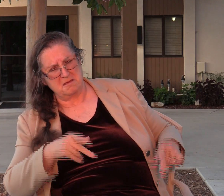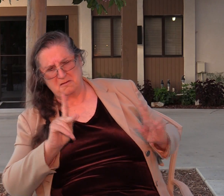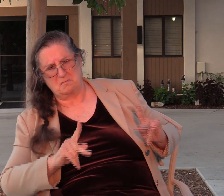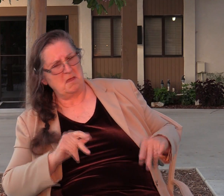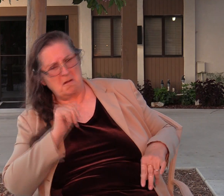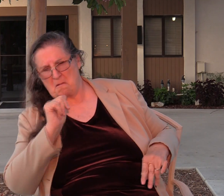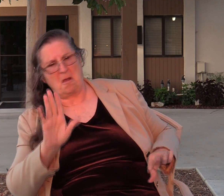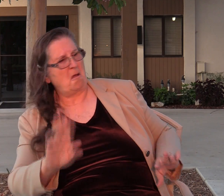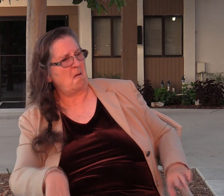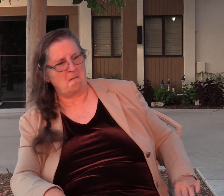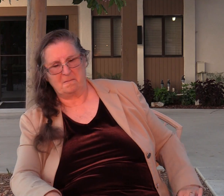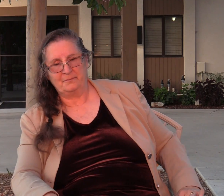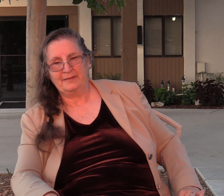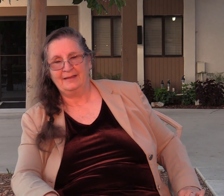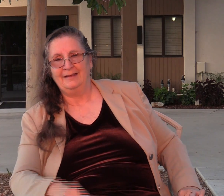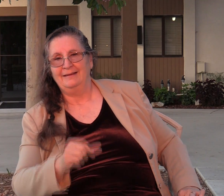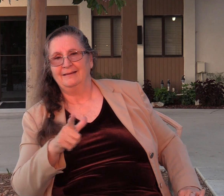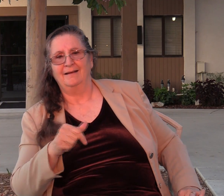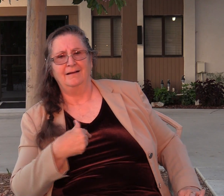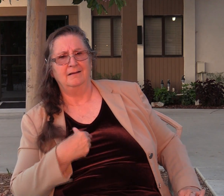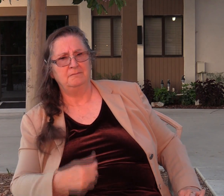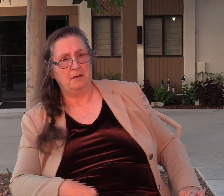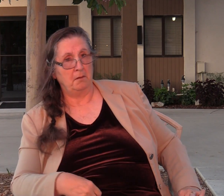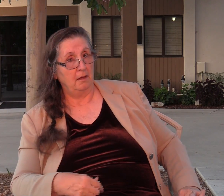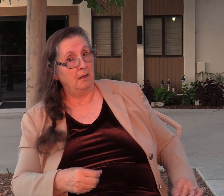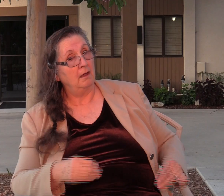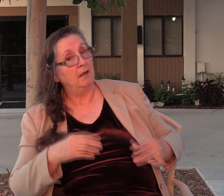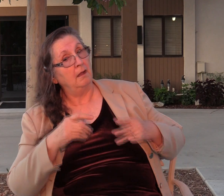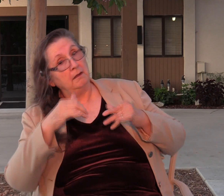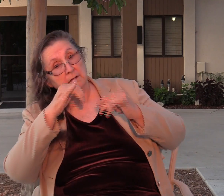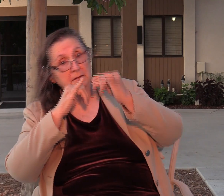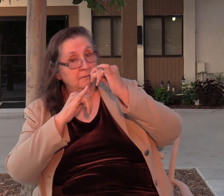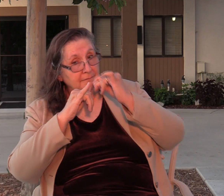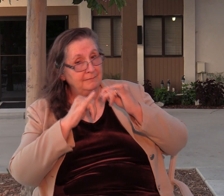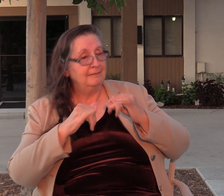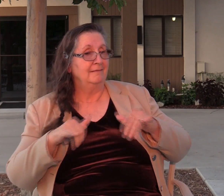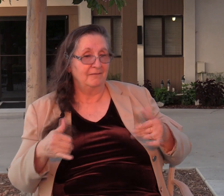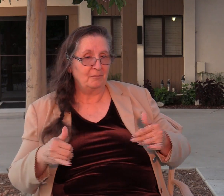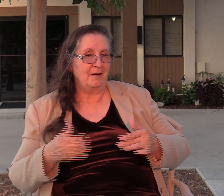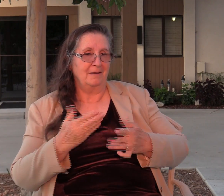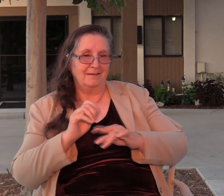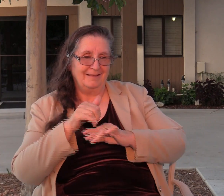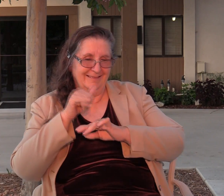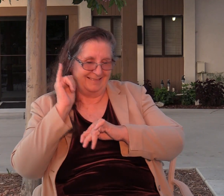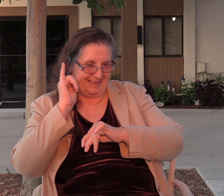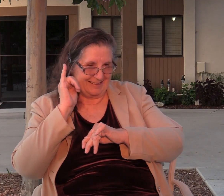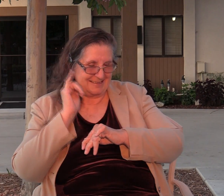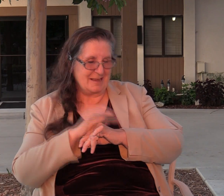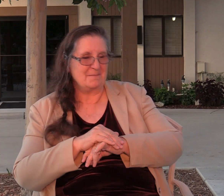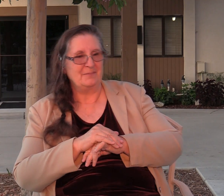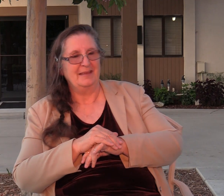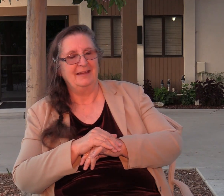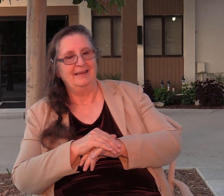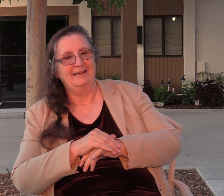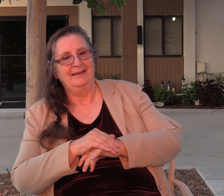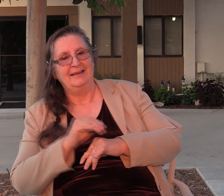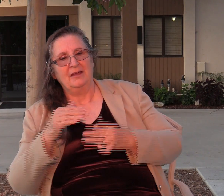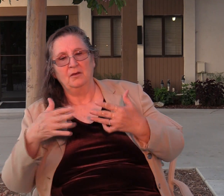And so Gal's still probably a little faded, you know, from partying the night before. He goes to the city gate and he